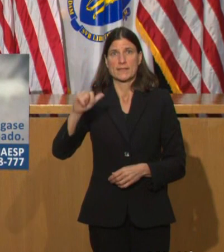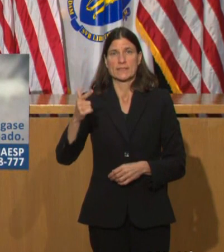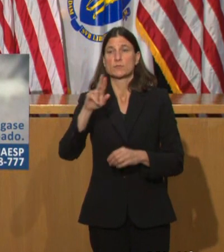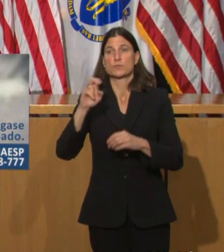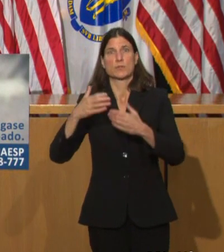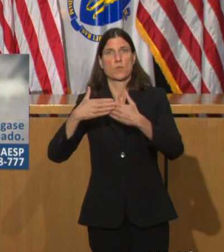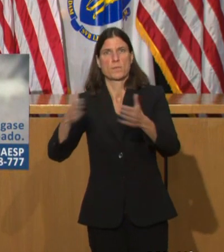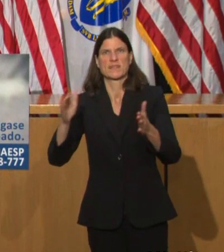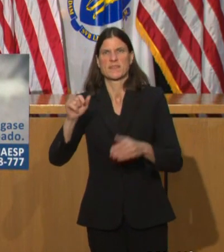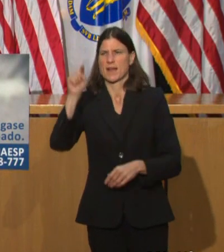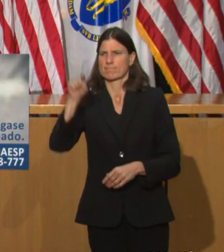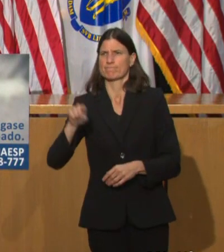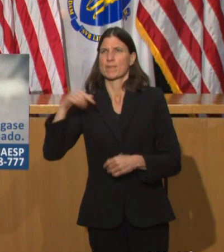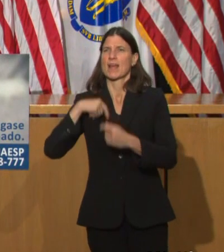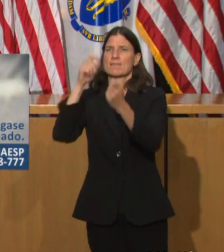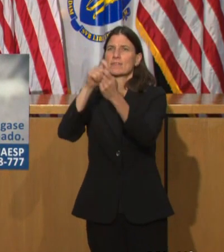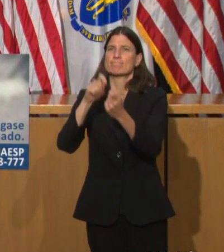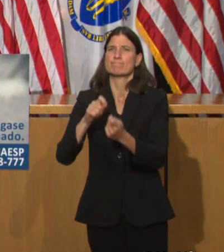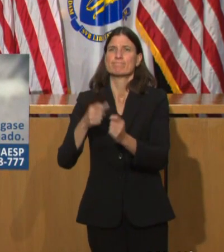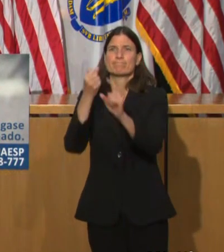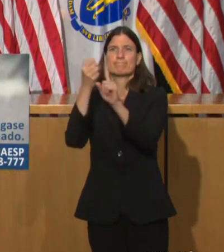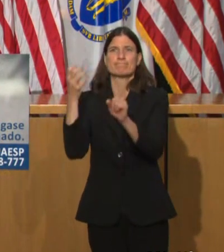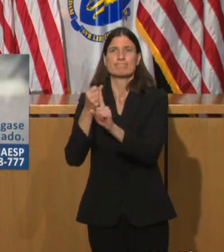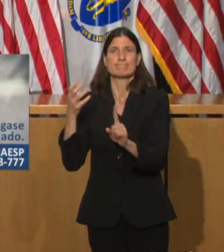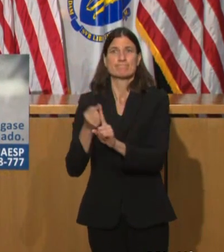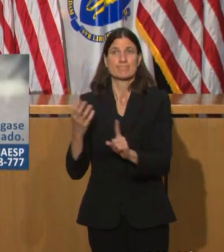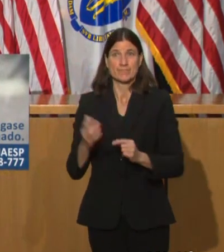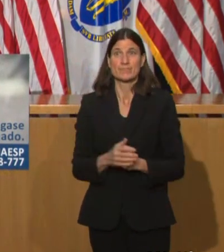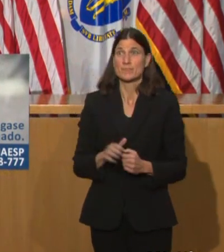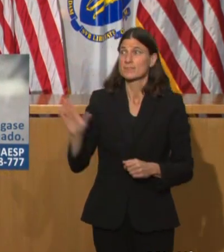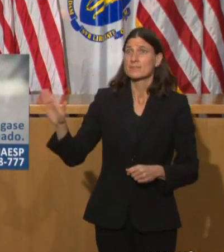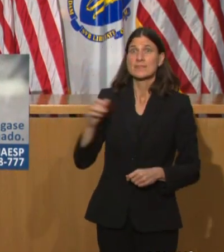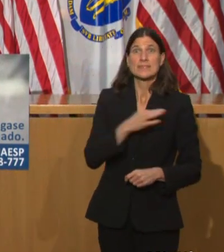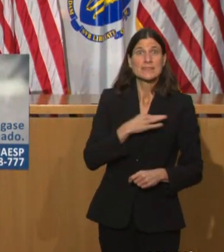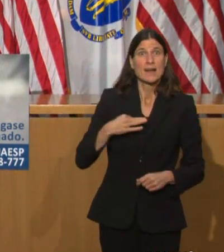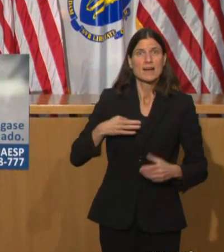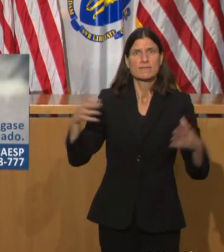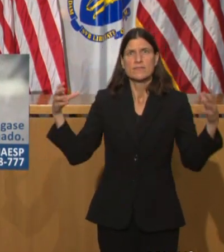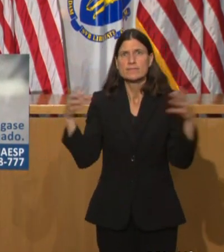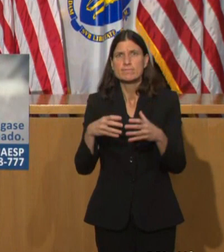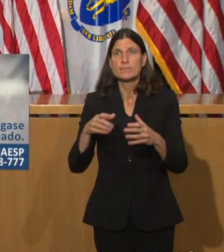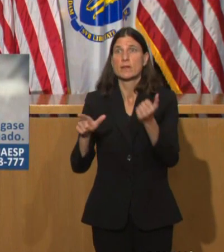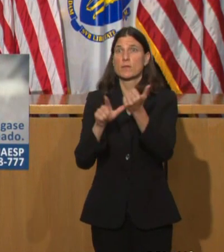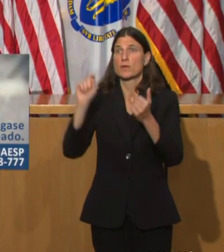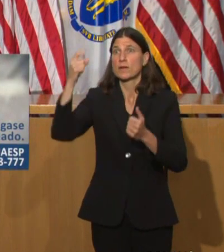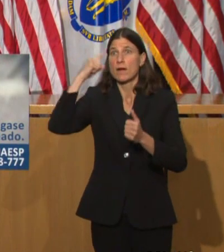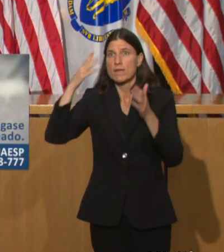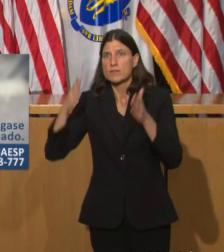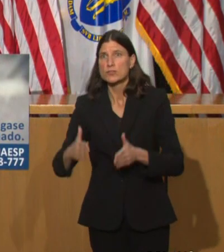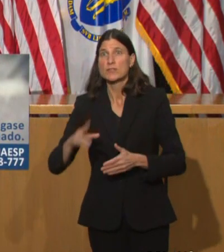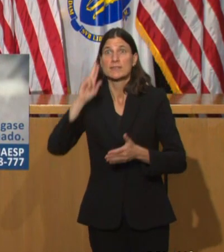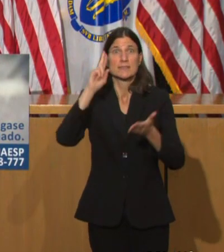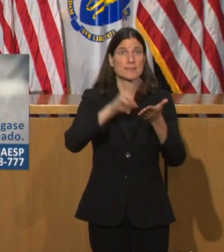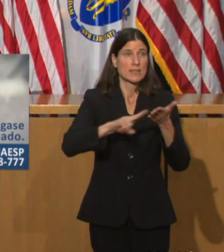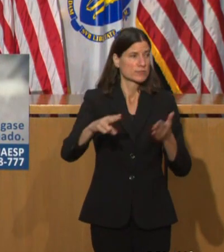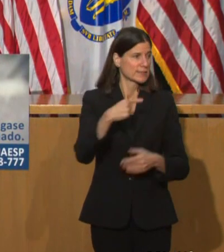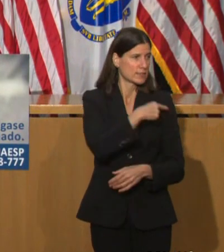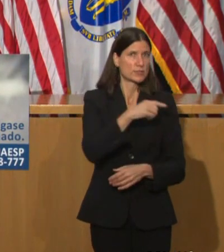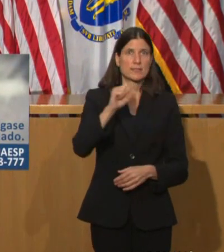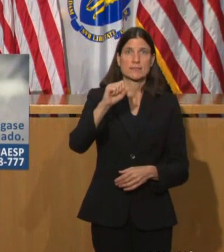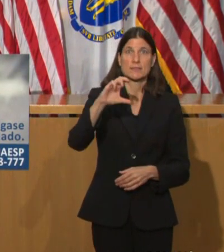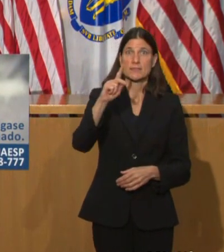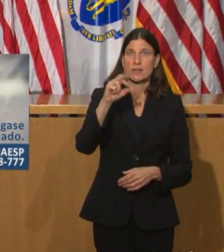amazing amount of work that the Lieutenant Governor, Secretary Sutter's, Commissioner Sam, uh, Secretary Jim Peiser,